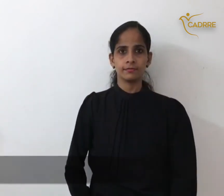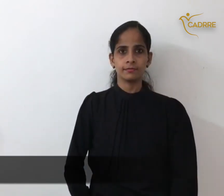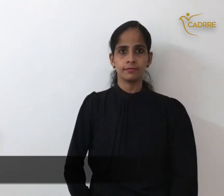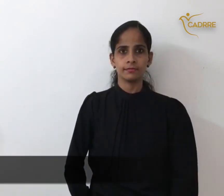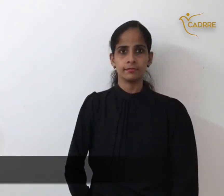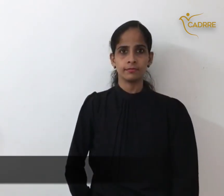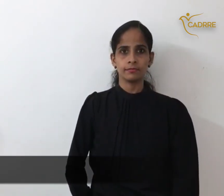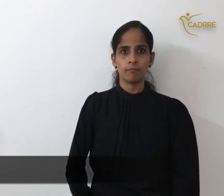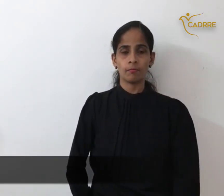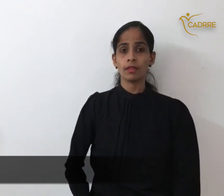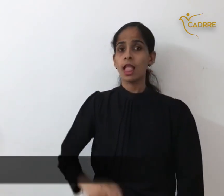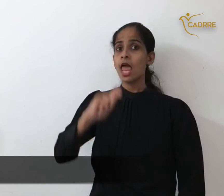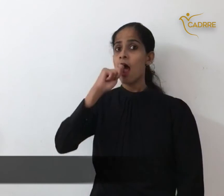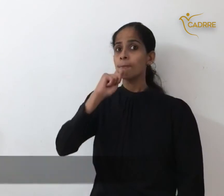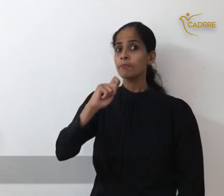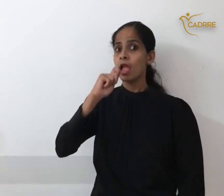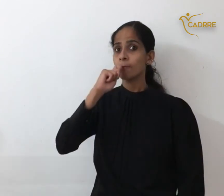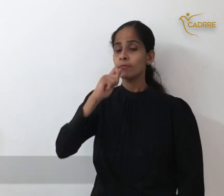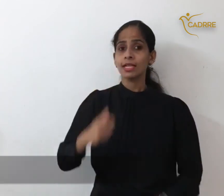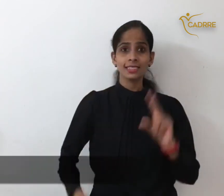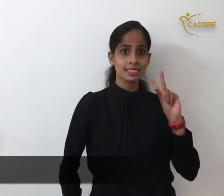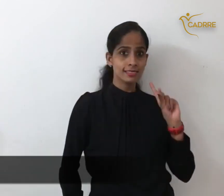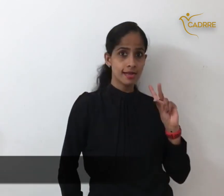Ice cream Second sign